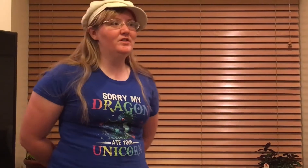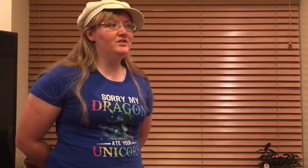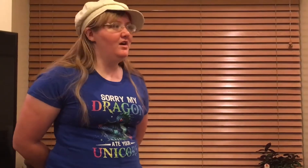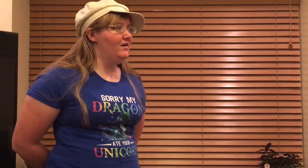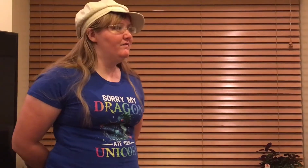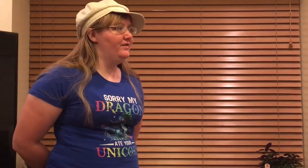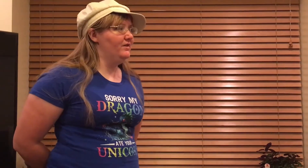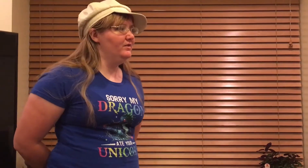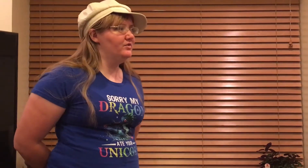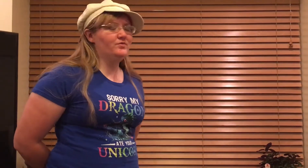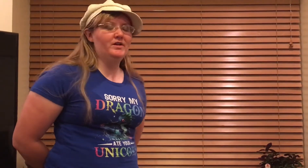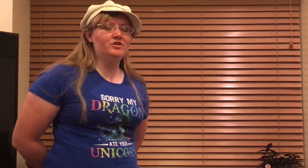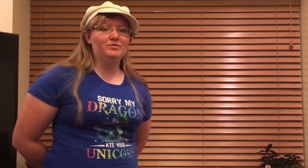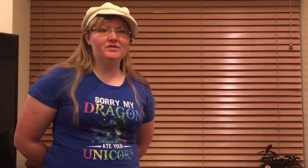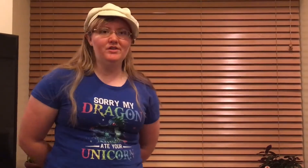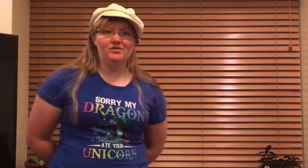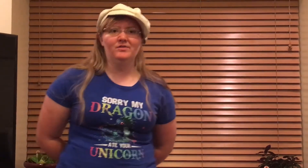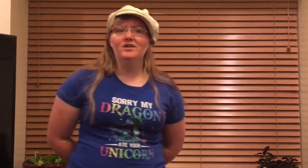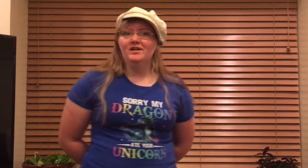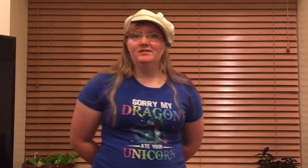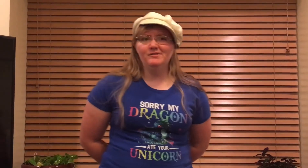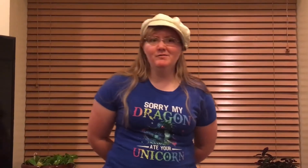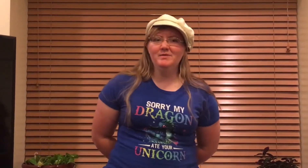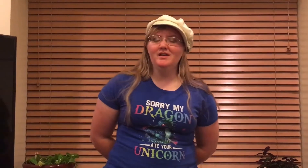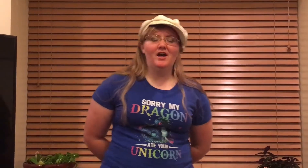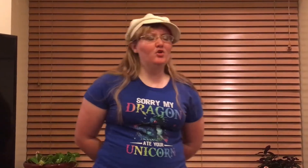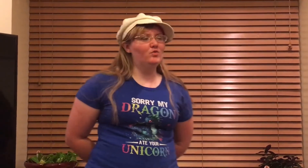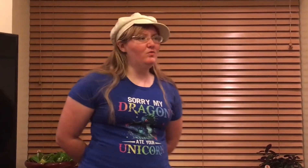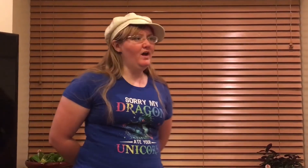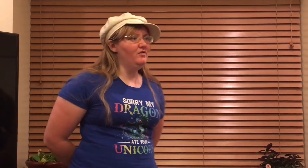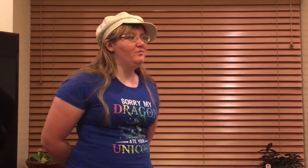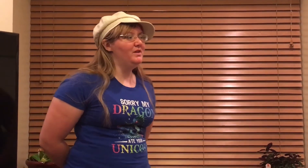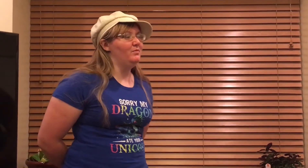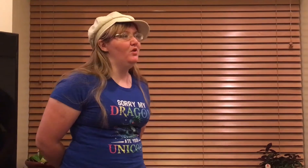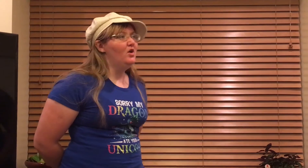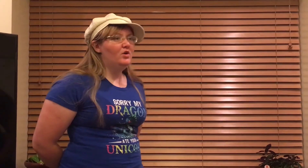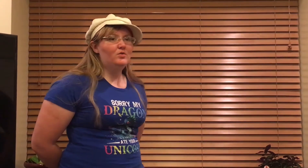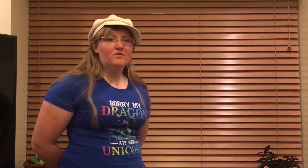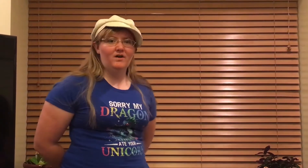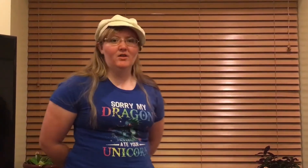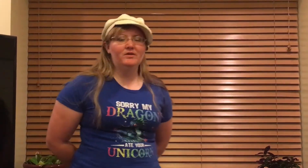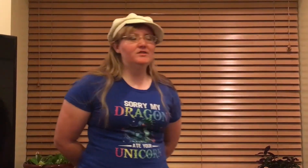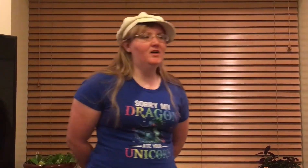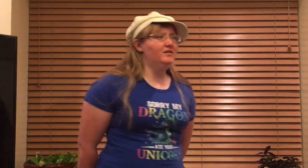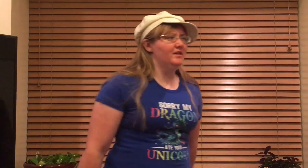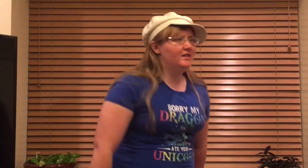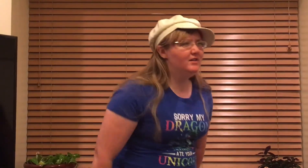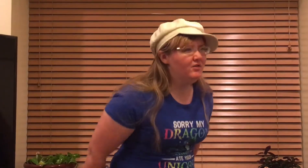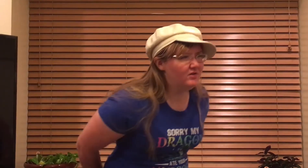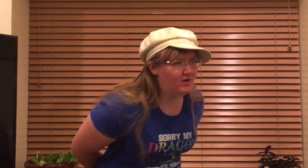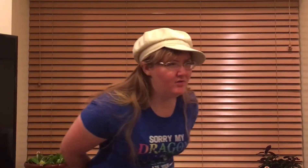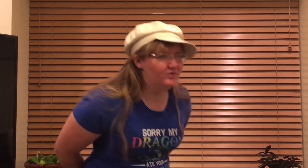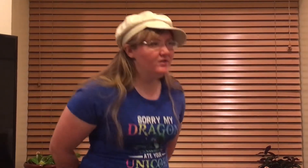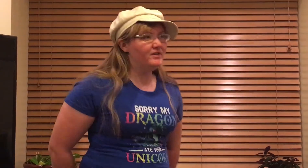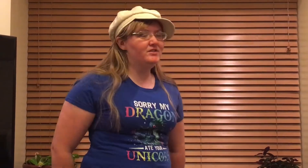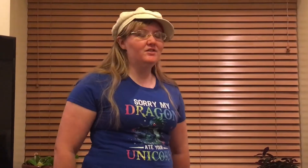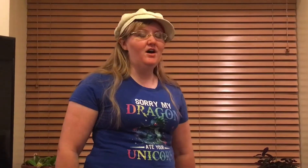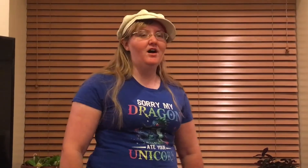he saw a very strange processional. It seemed to be a crowd of people who were following a donkey. And he looked closer, and he saw